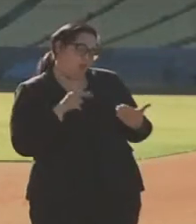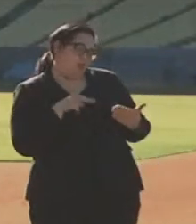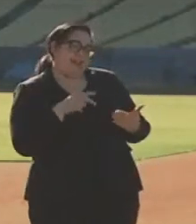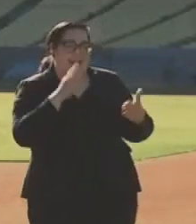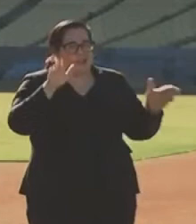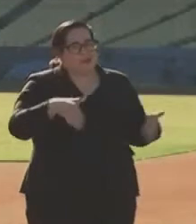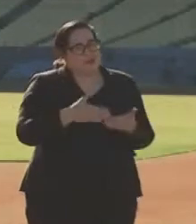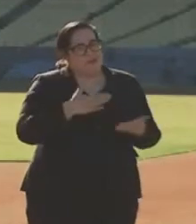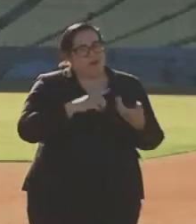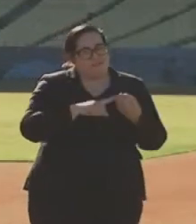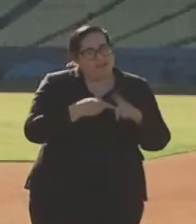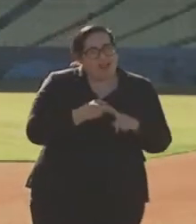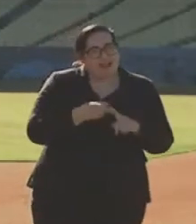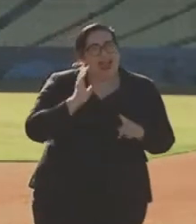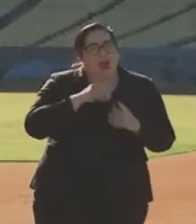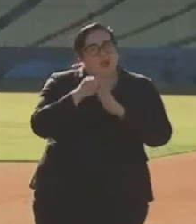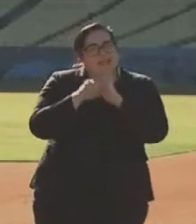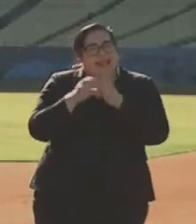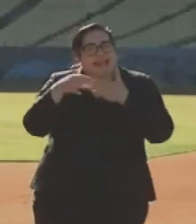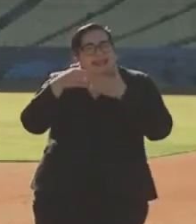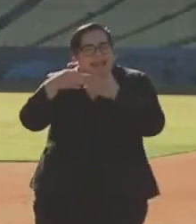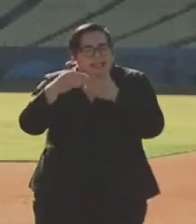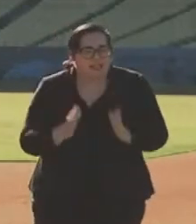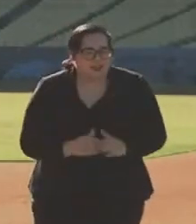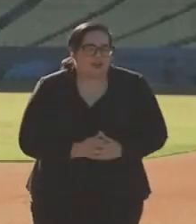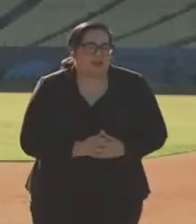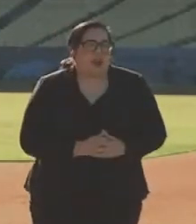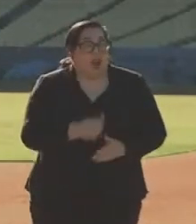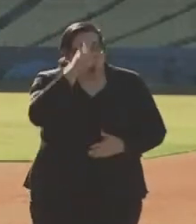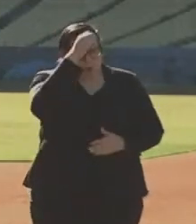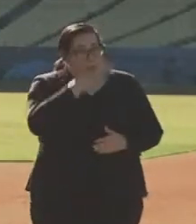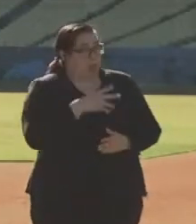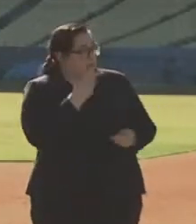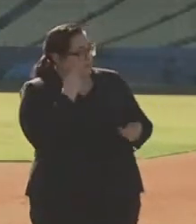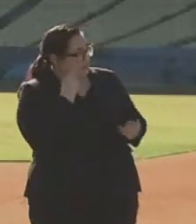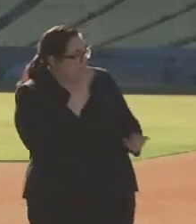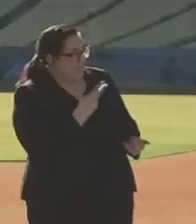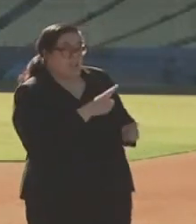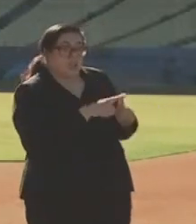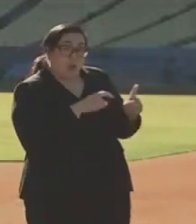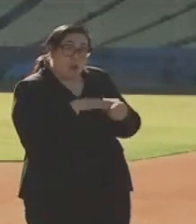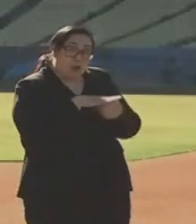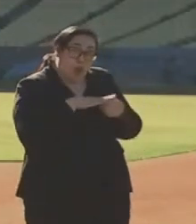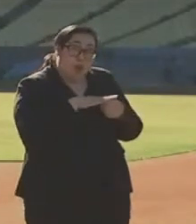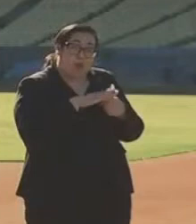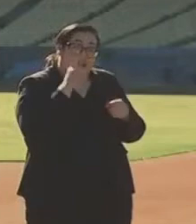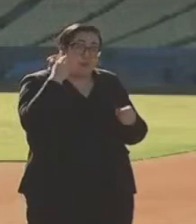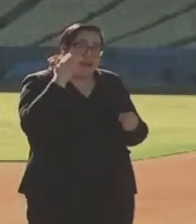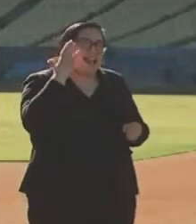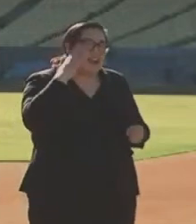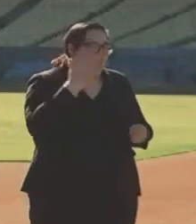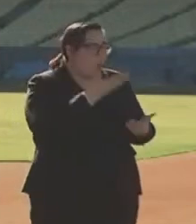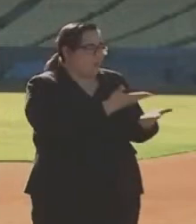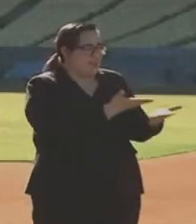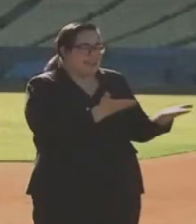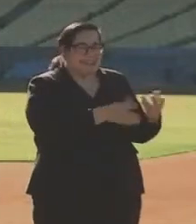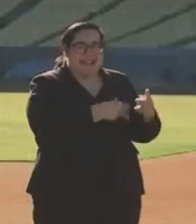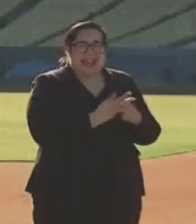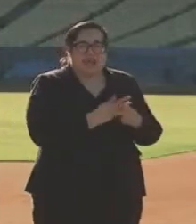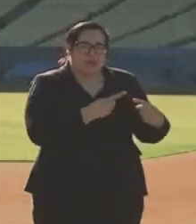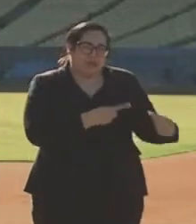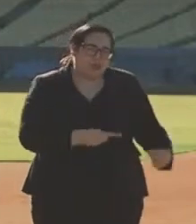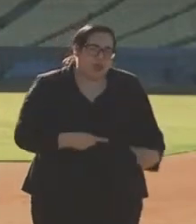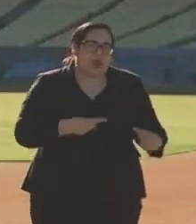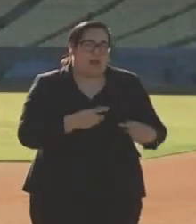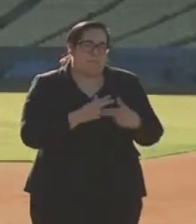my friend and our state's leader. A man who I've seen and he comes from local government so he knows what this kind of a struggle